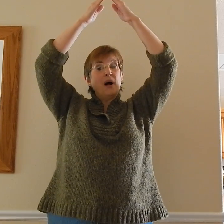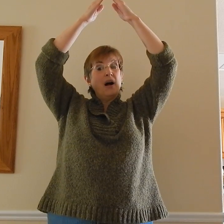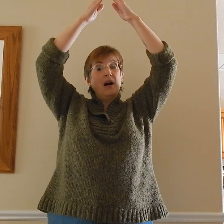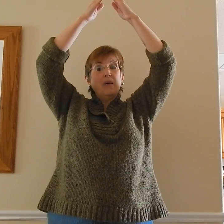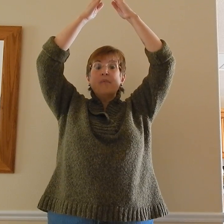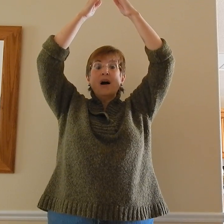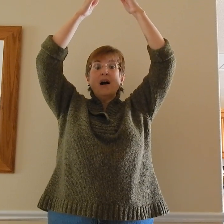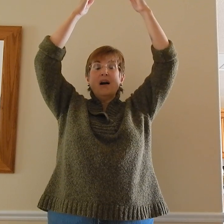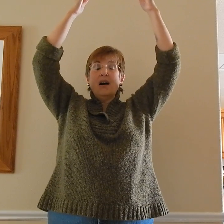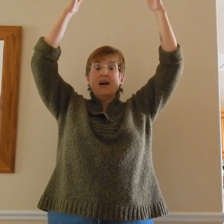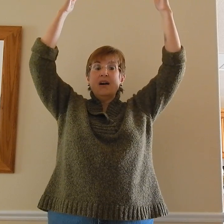above.